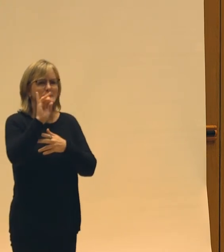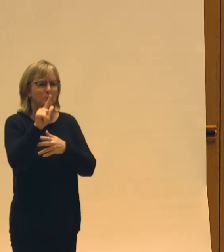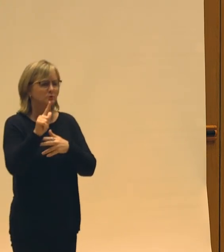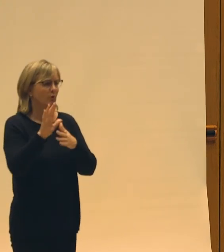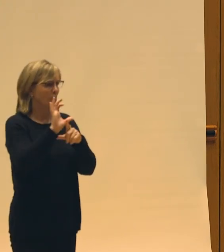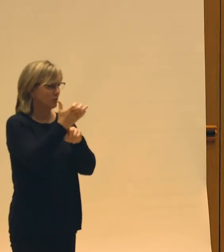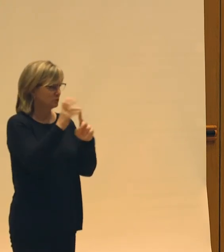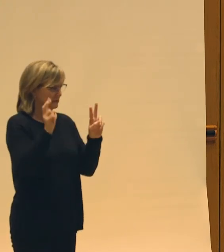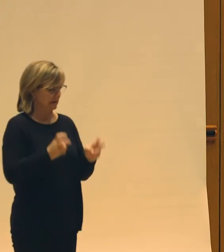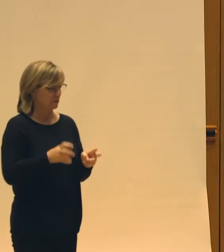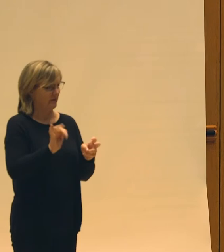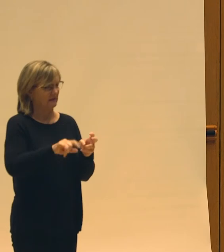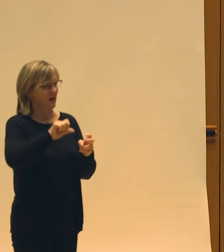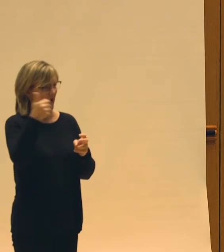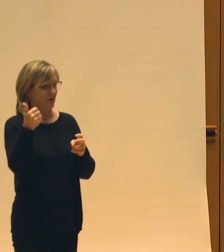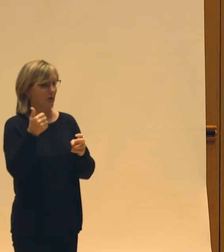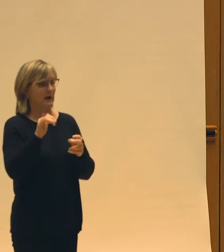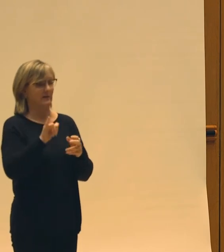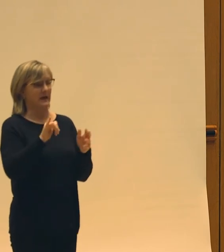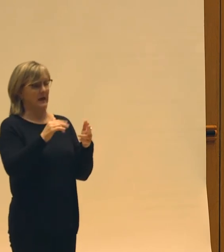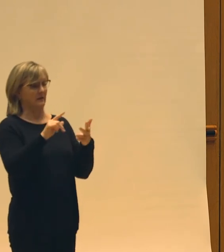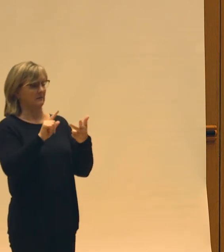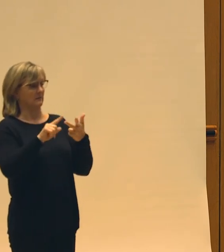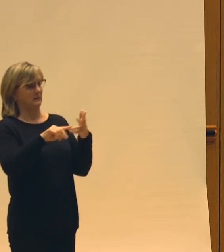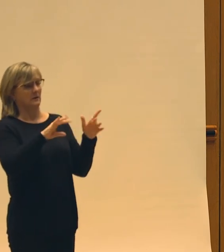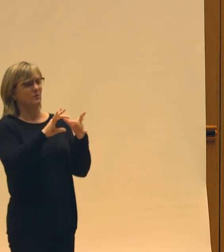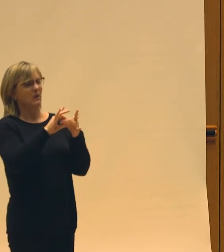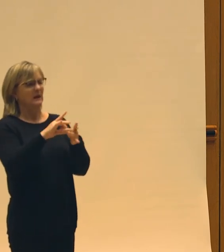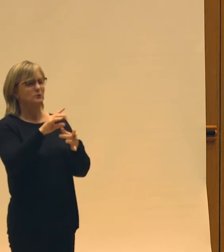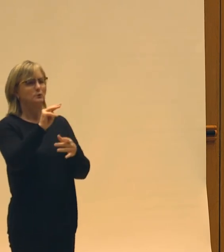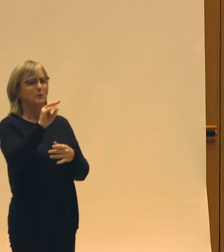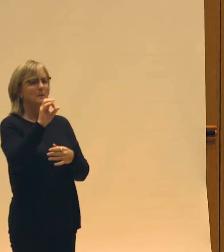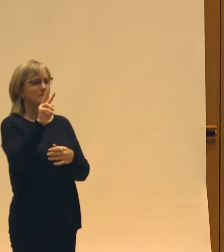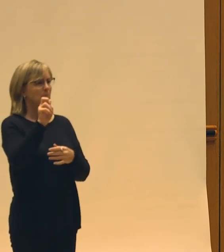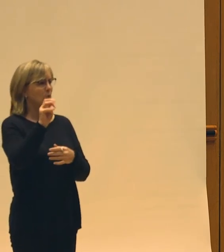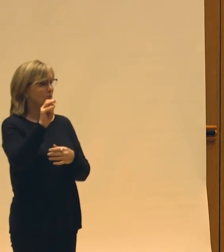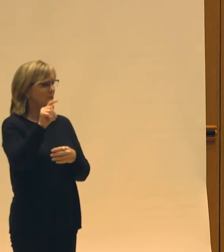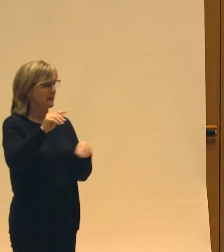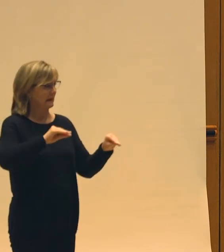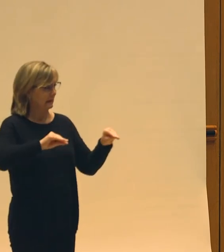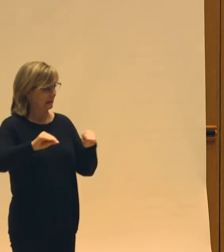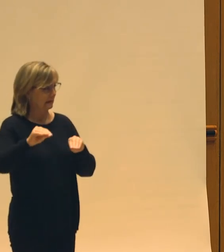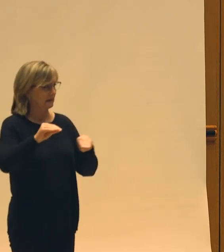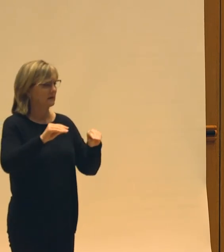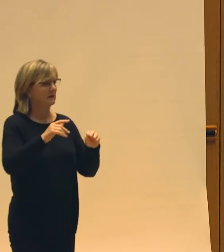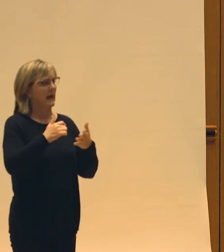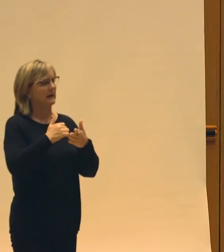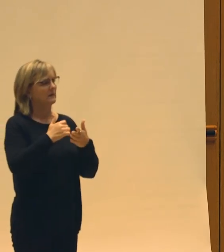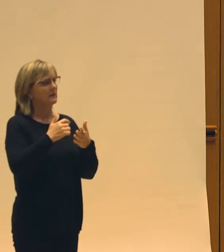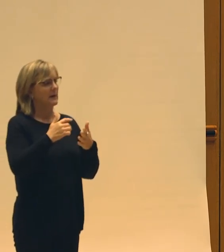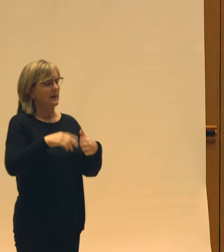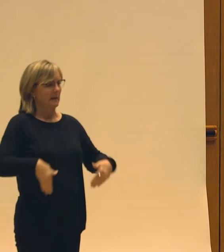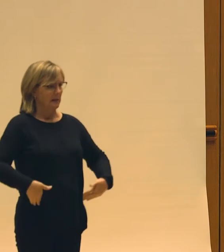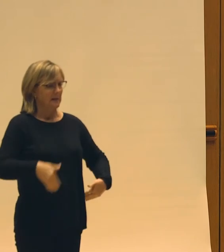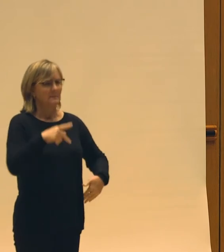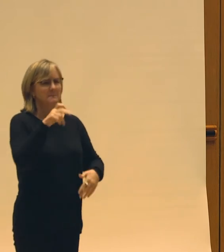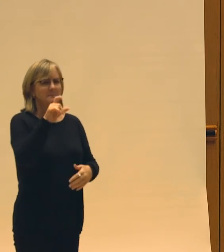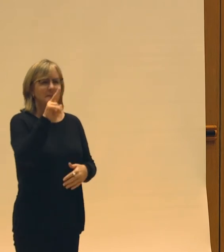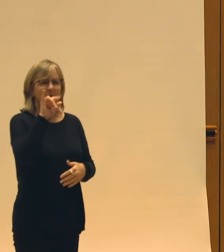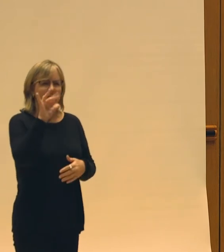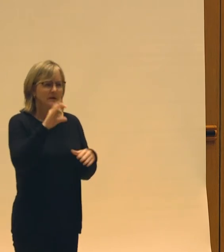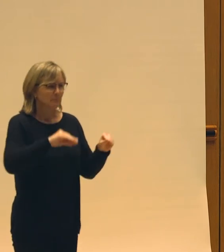And then in the movement vocabulary, what I had alluded to earlier as a dancer, these pelvic movements, these gestures,